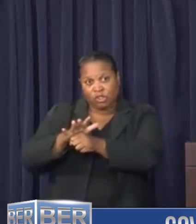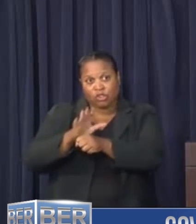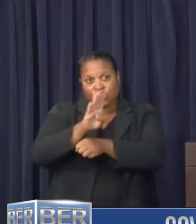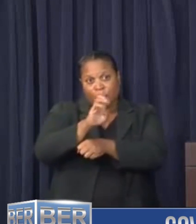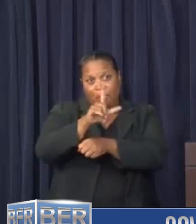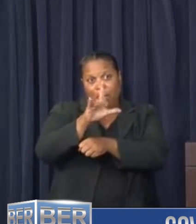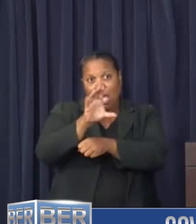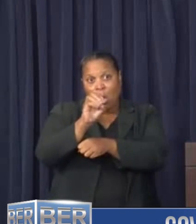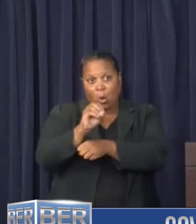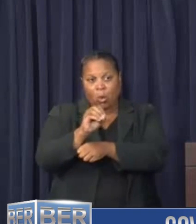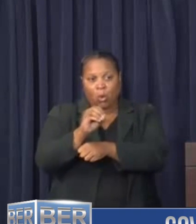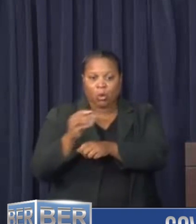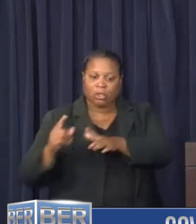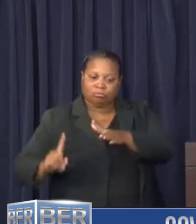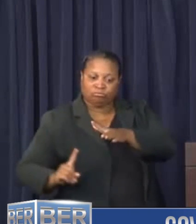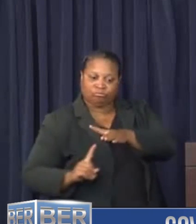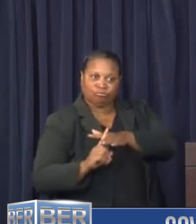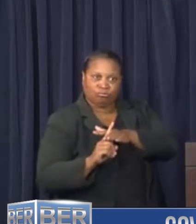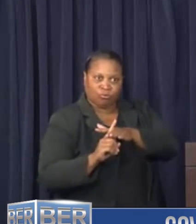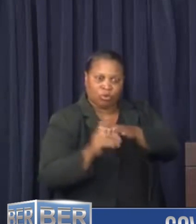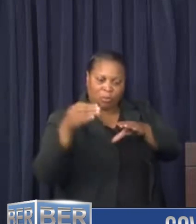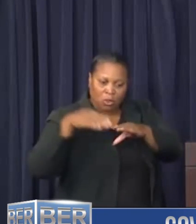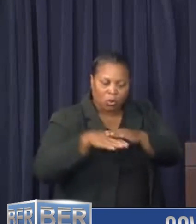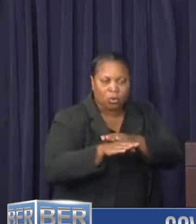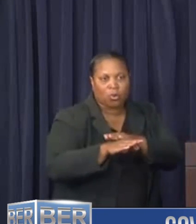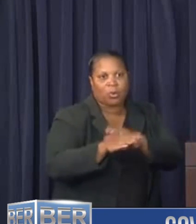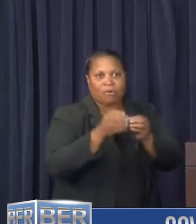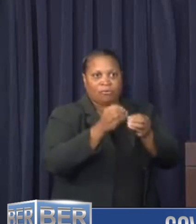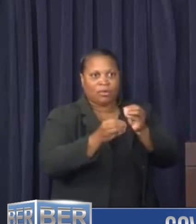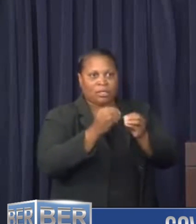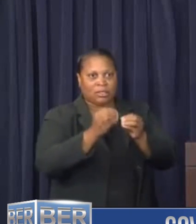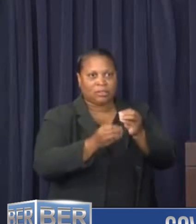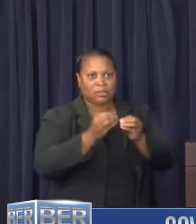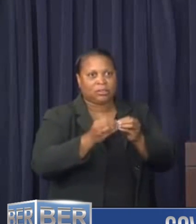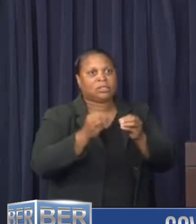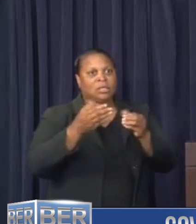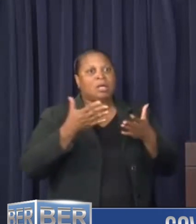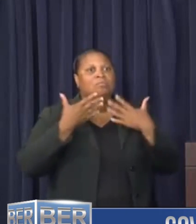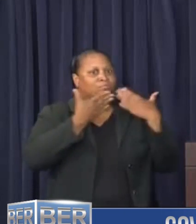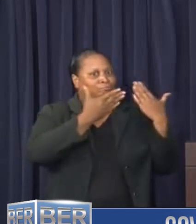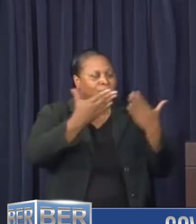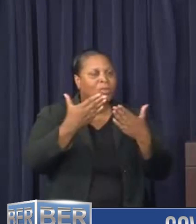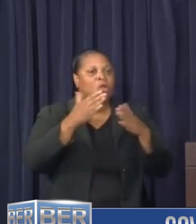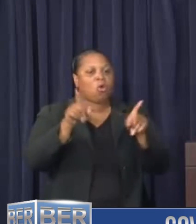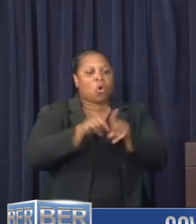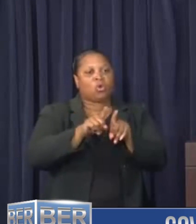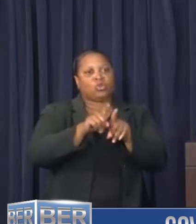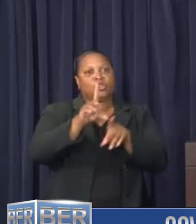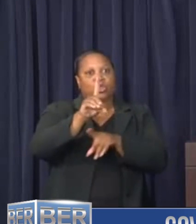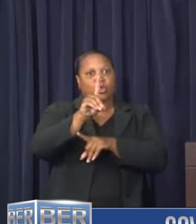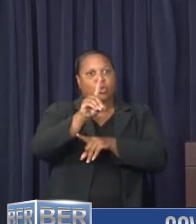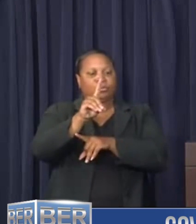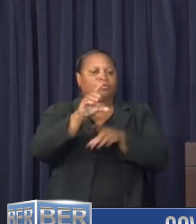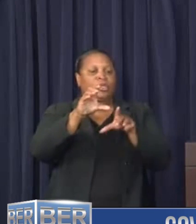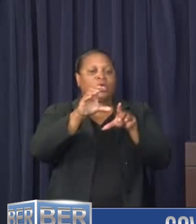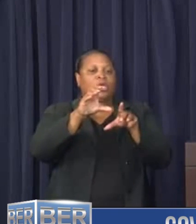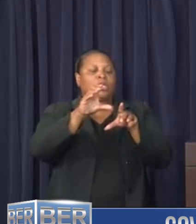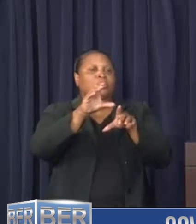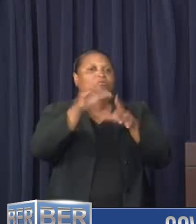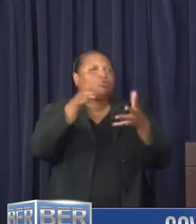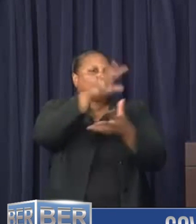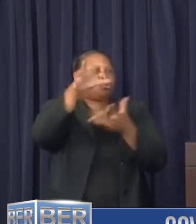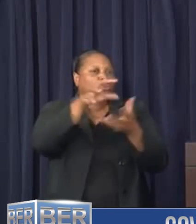areas, that would be most helpful. Also, storm drains. It is anticipated that Jerry will bring some rainfall,